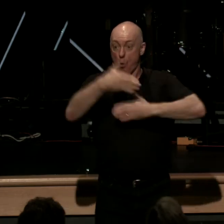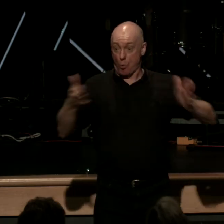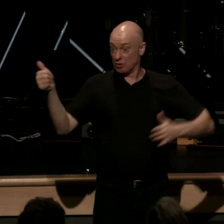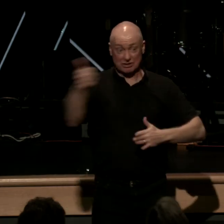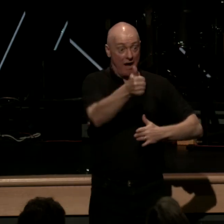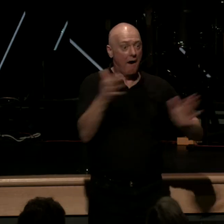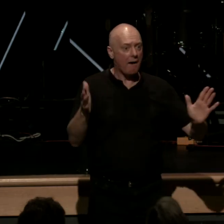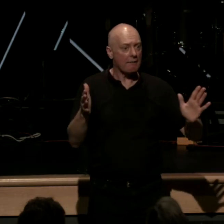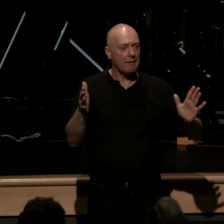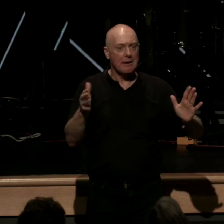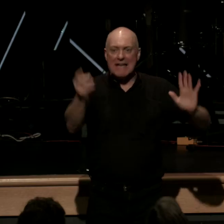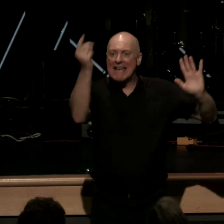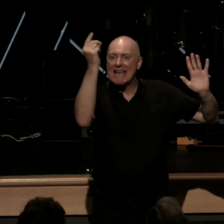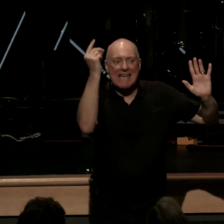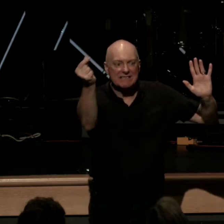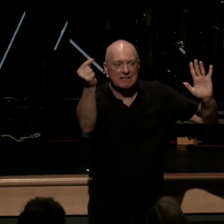it's instantaneous so it's not a process